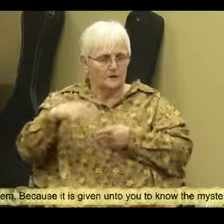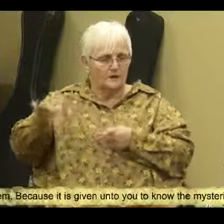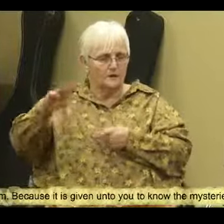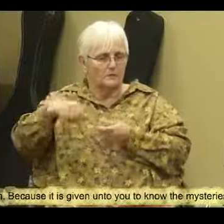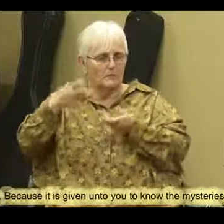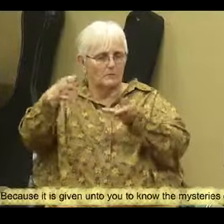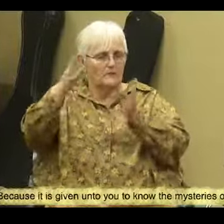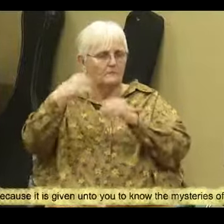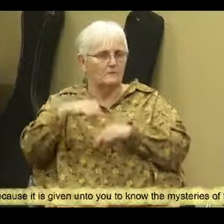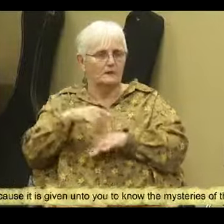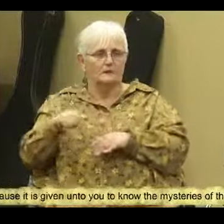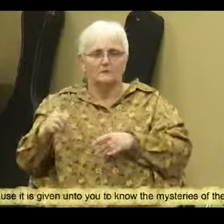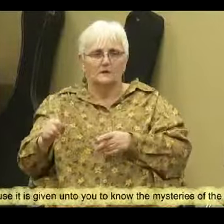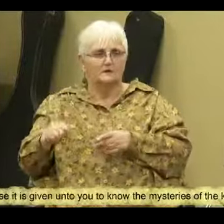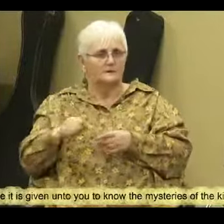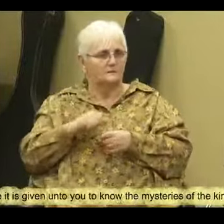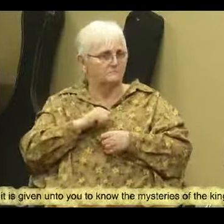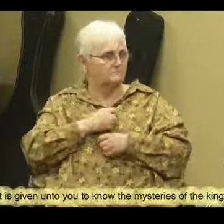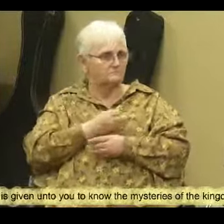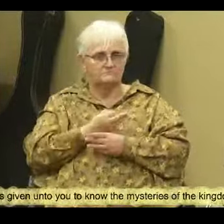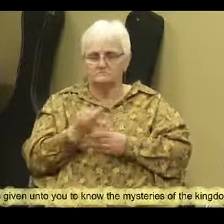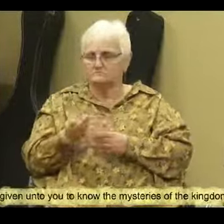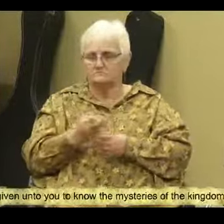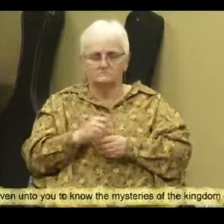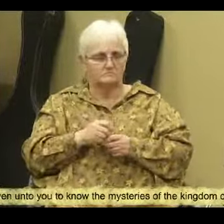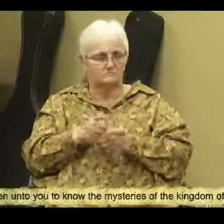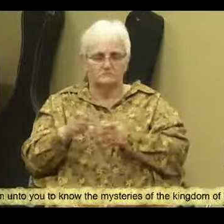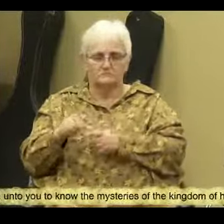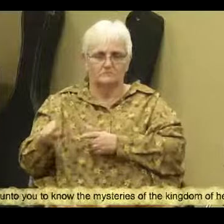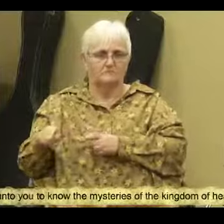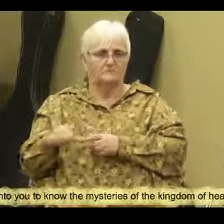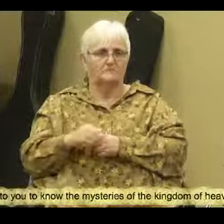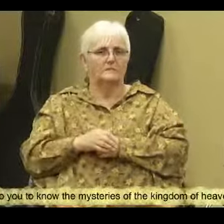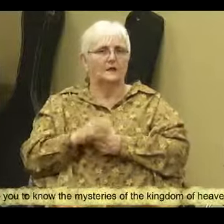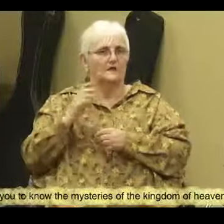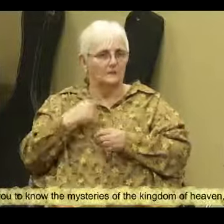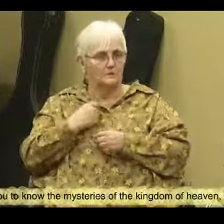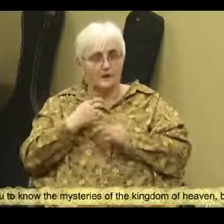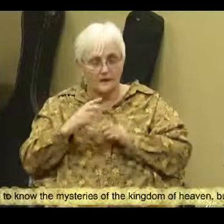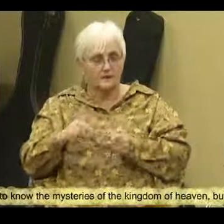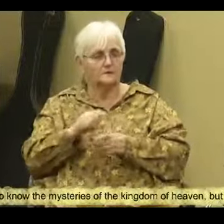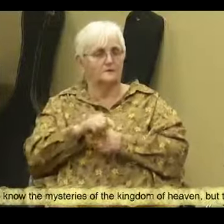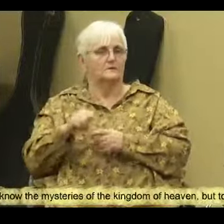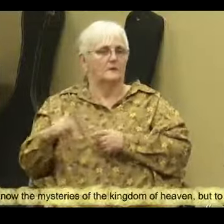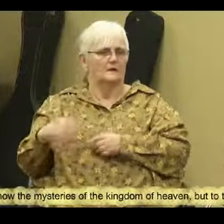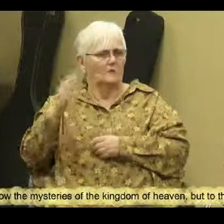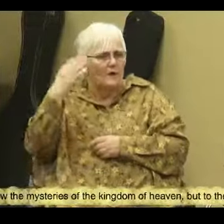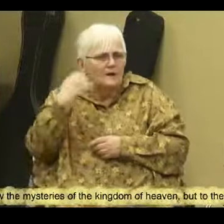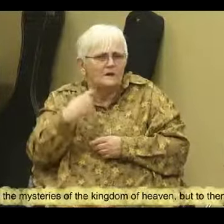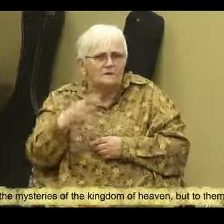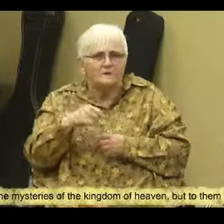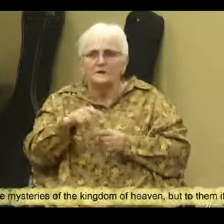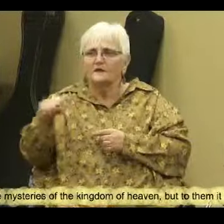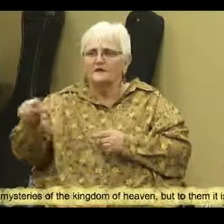them it has not been given. Amen. That's what he said to them. Why do you speak to them in parables?